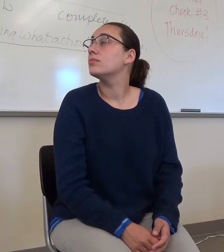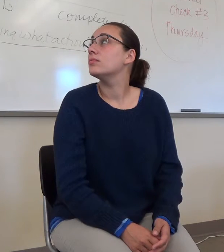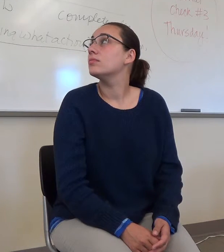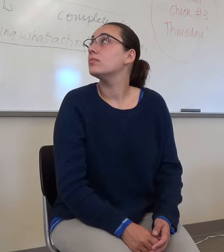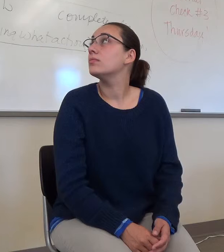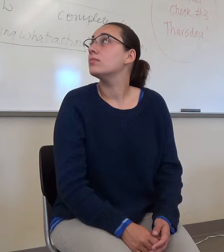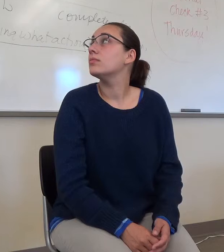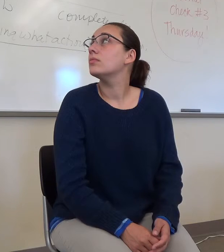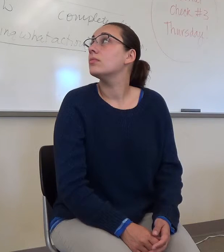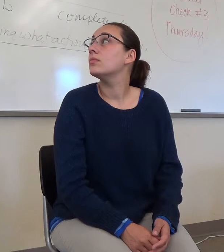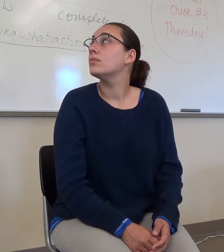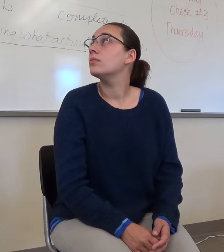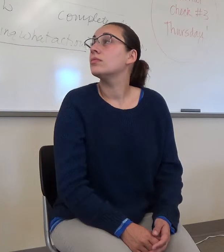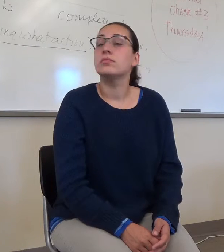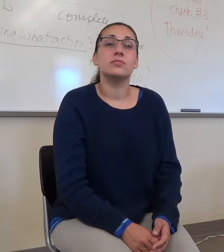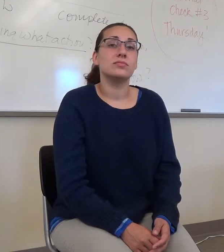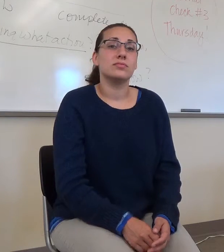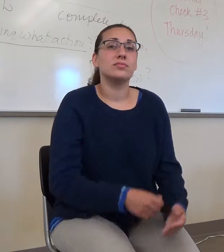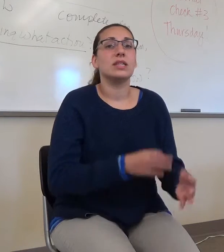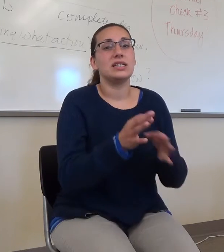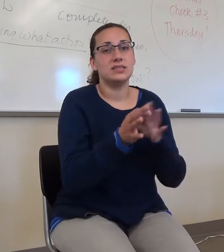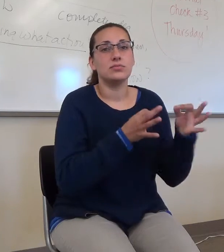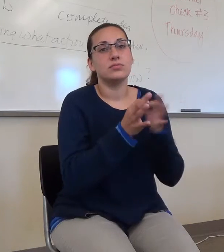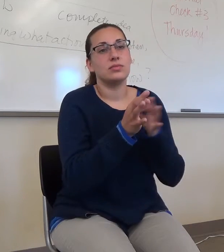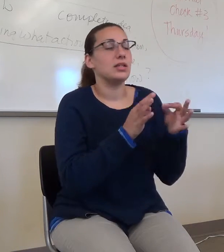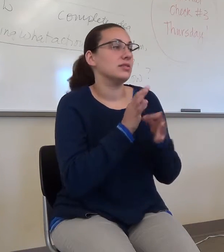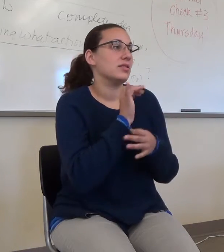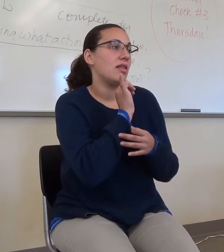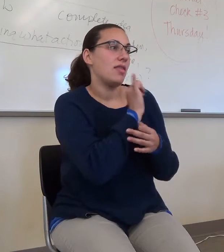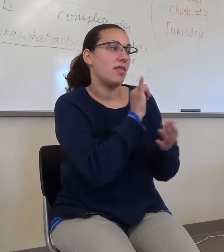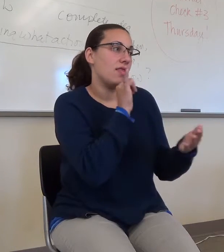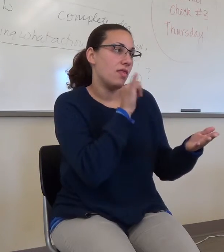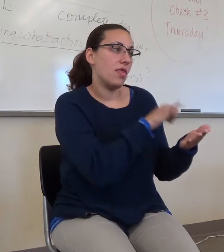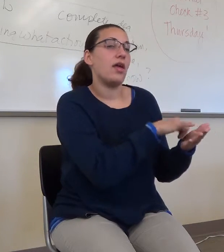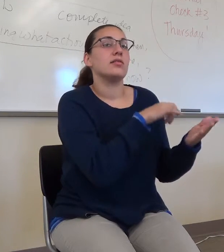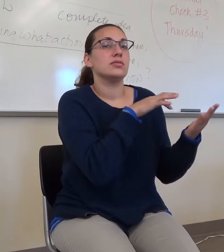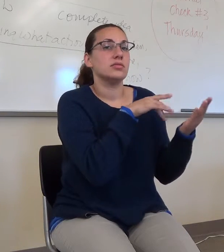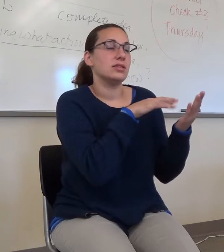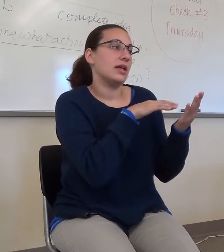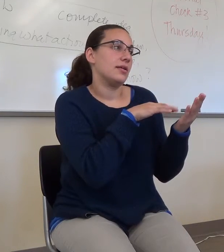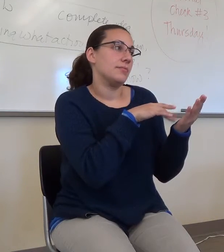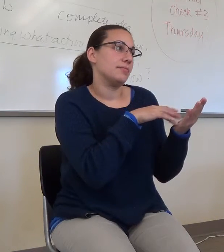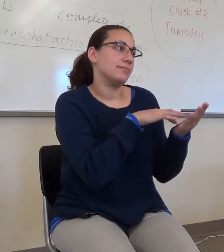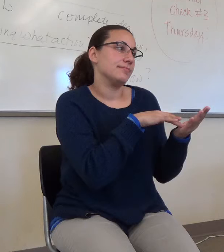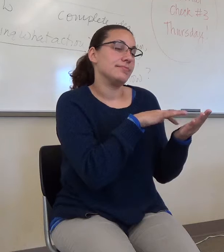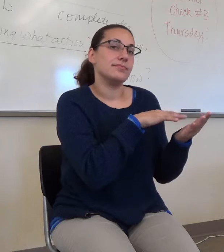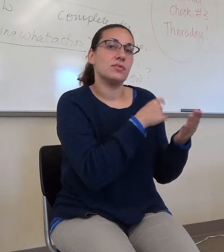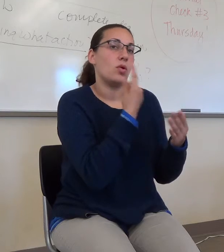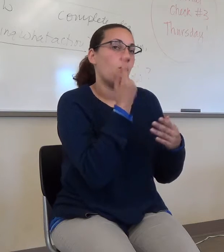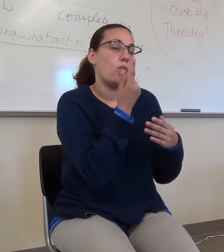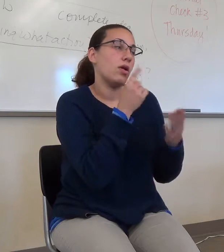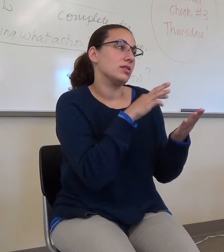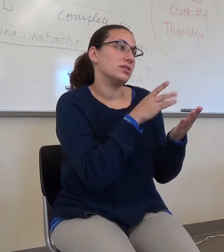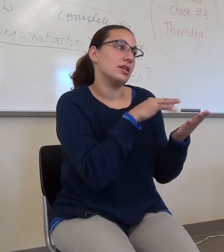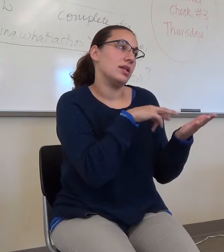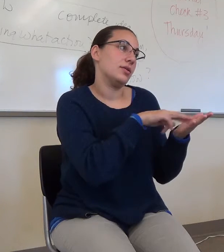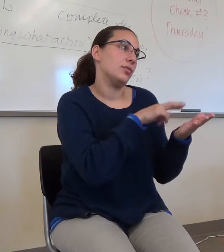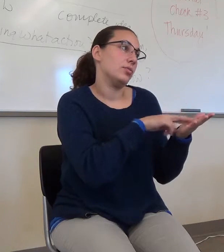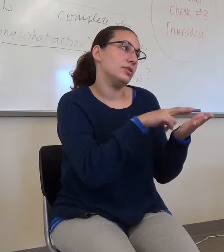Right? That whole part just discusses this one study that they're talking about.